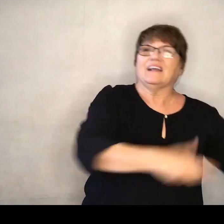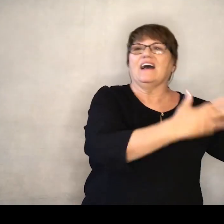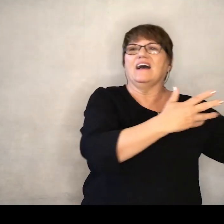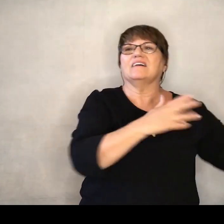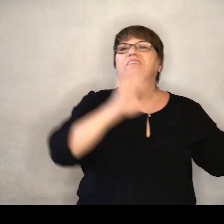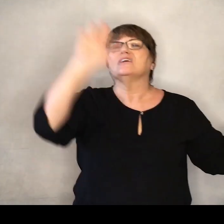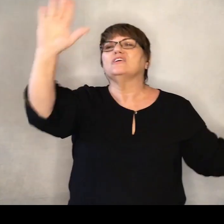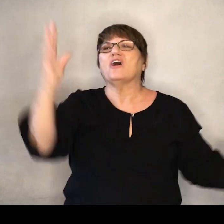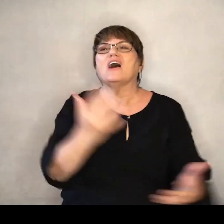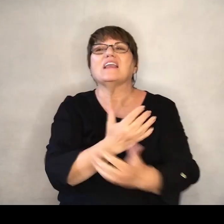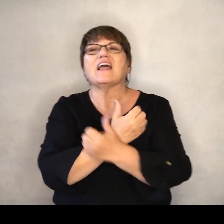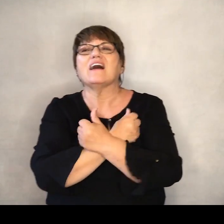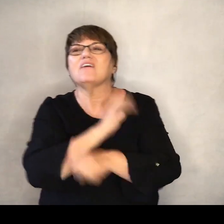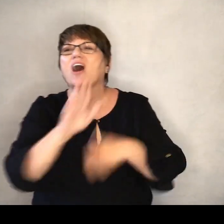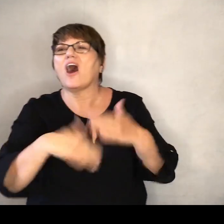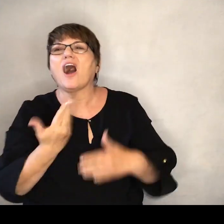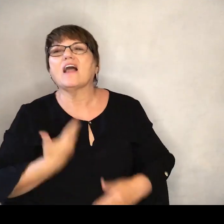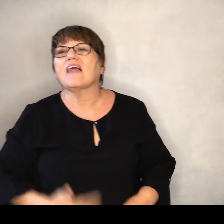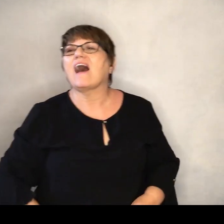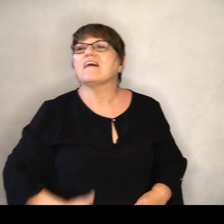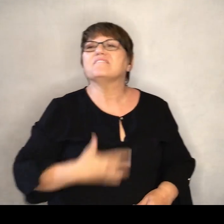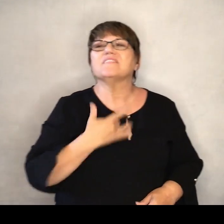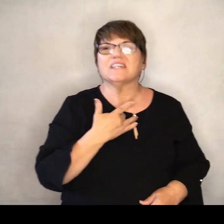love is all I fear